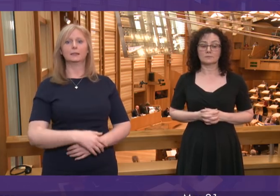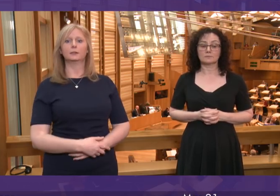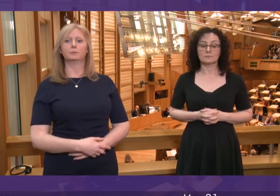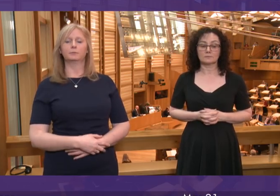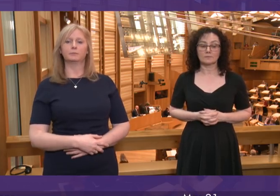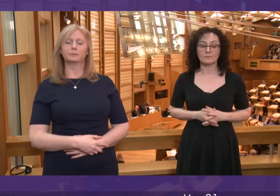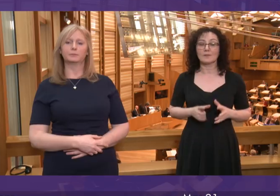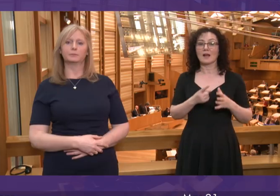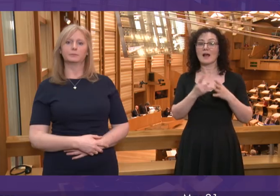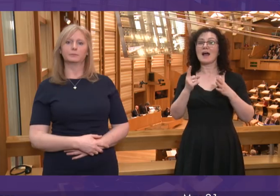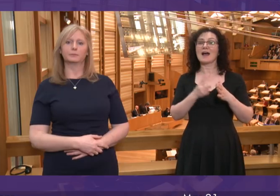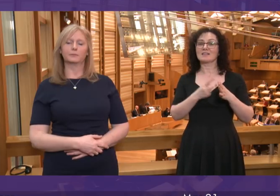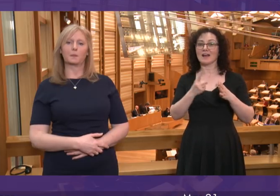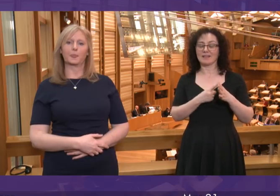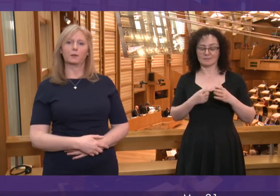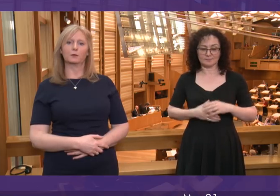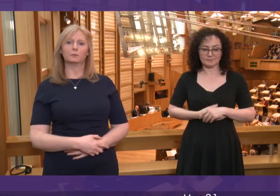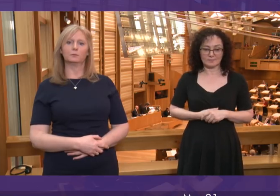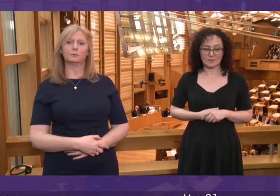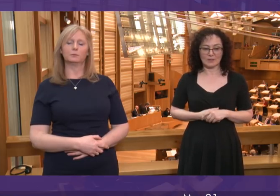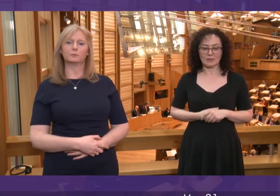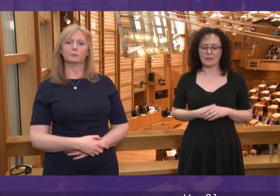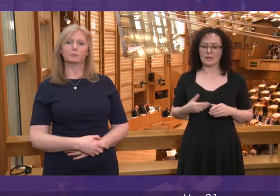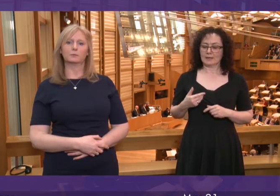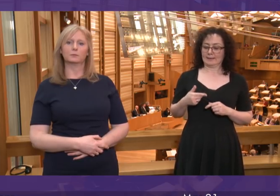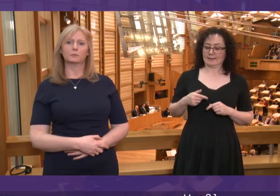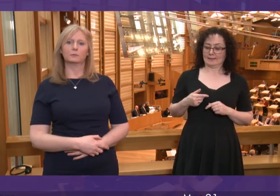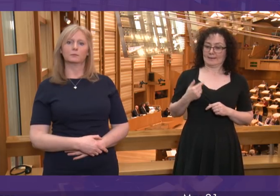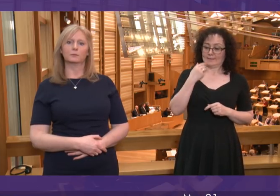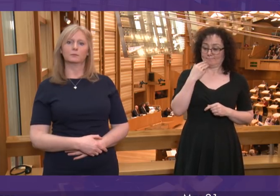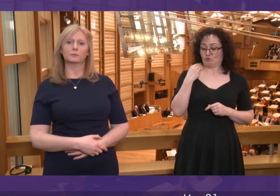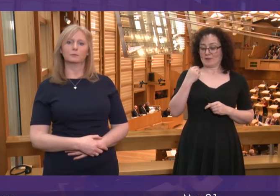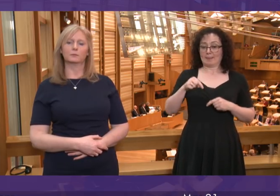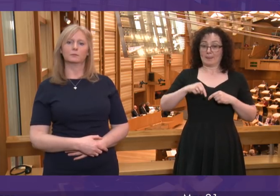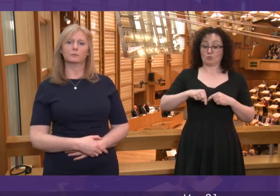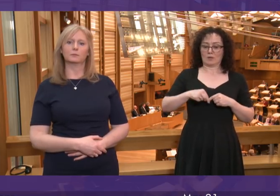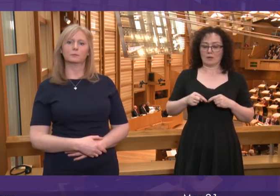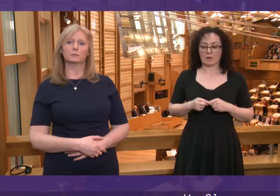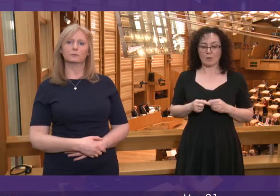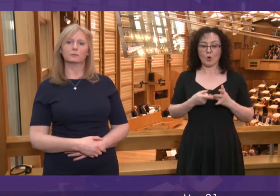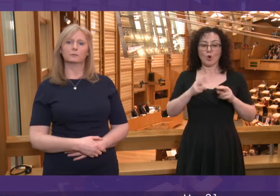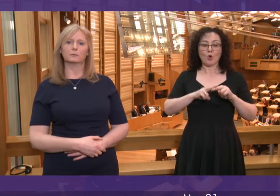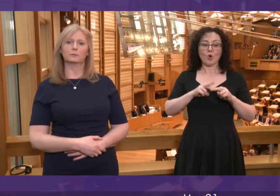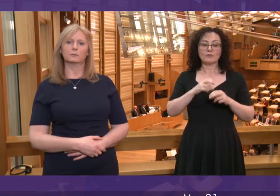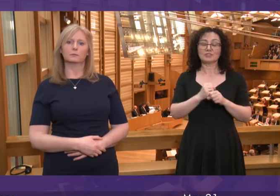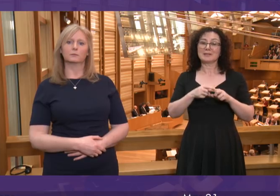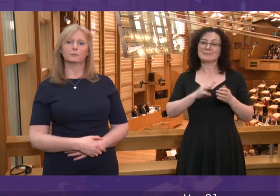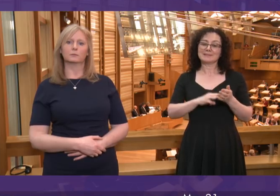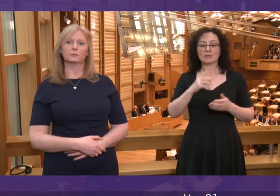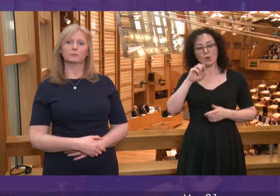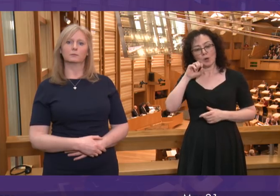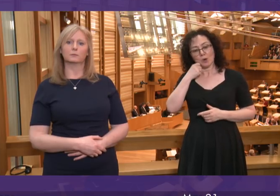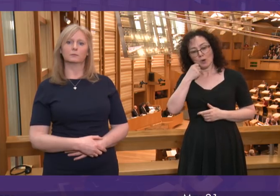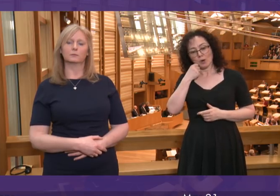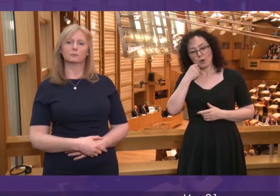to be followed by Jackie Bailey. President and Officer, earlier this week, Ofgem announced that it was minded to reject proposals for a 600